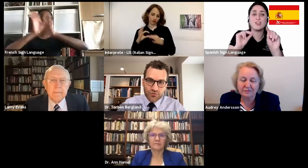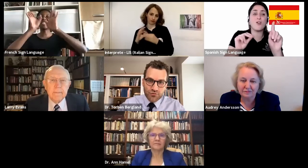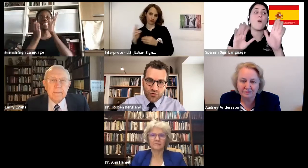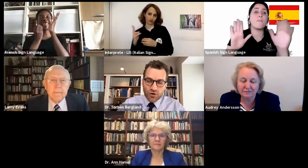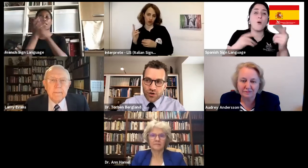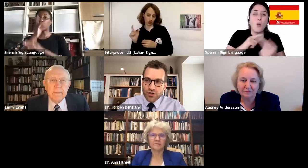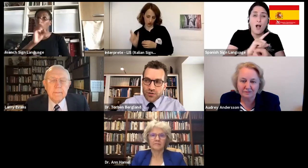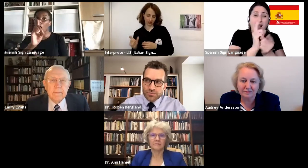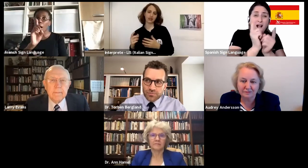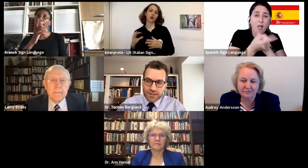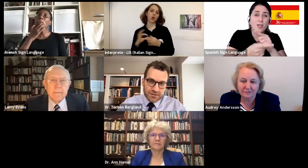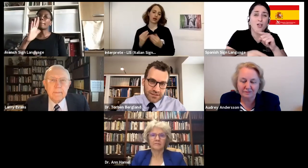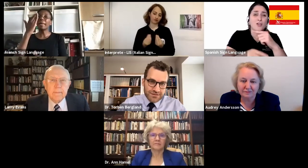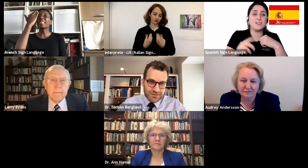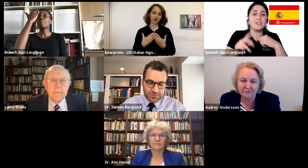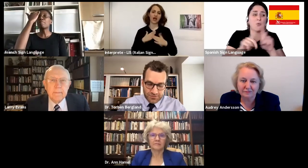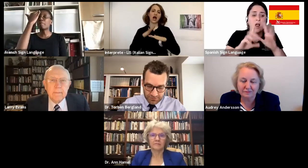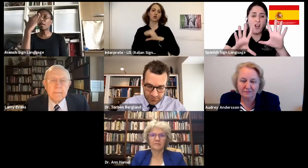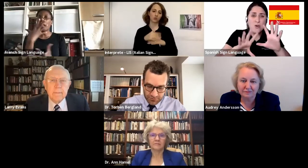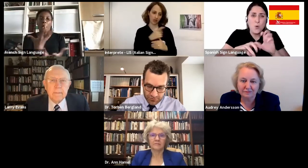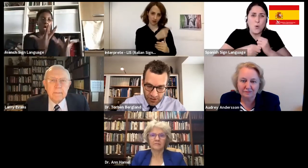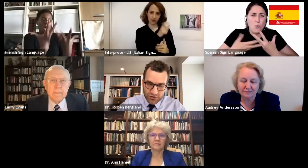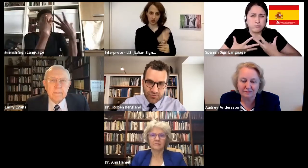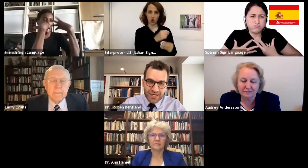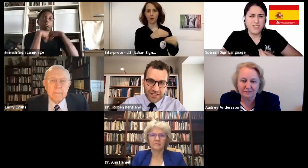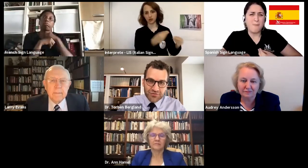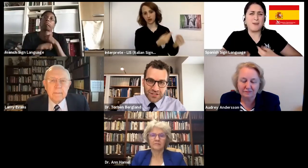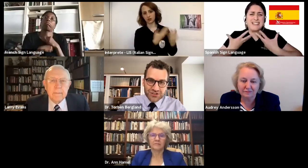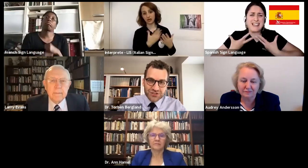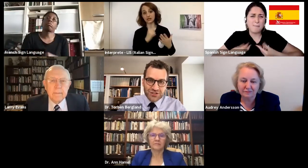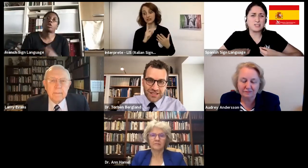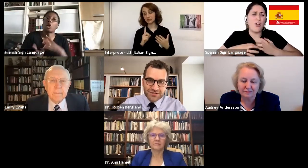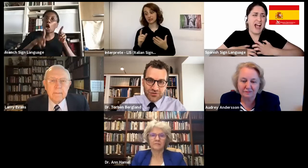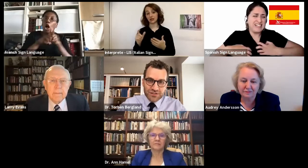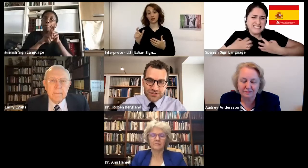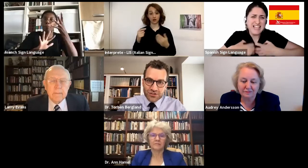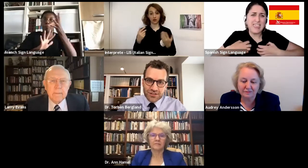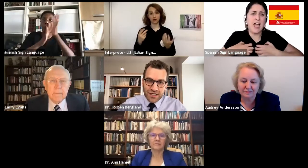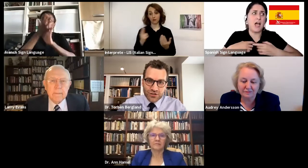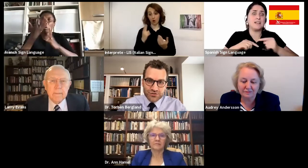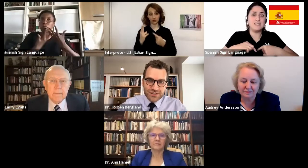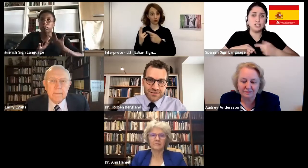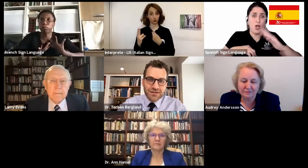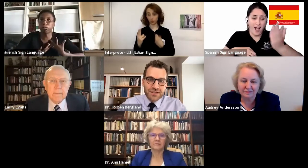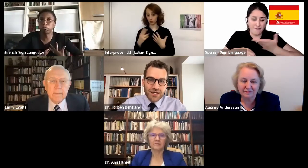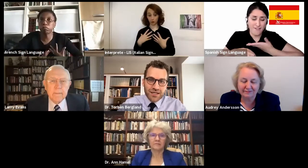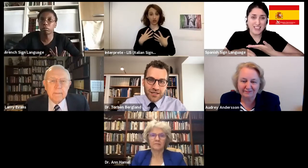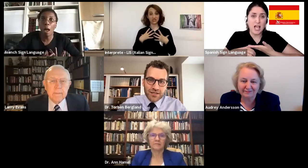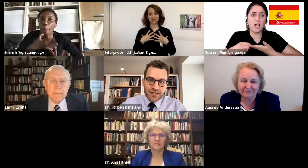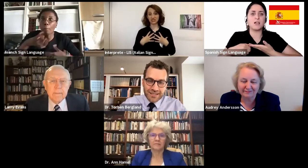way, try to make definitions on that. It's not a diagnosis